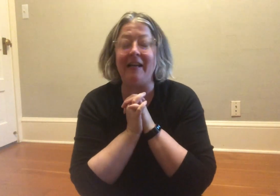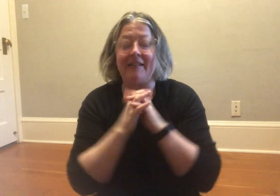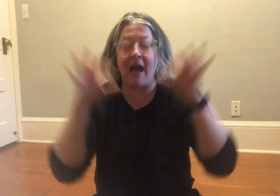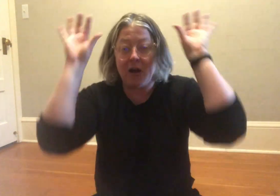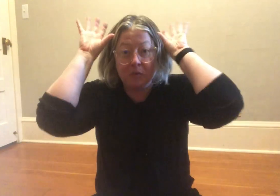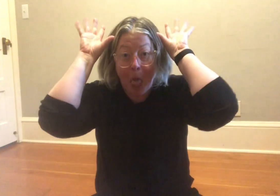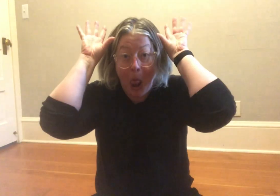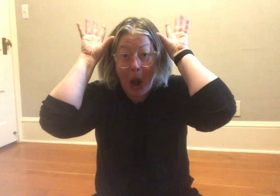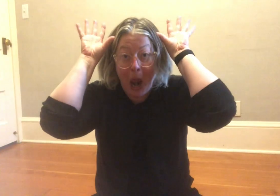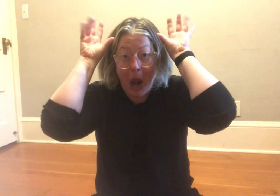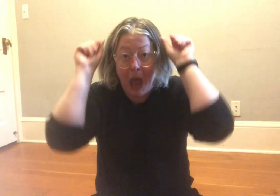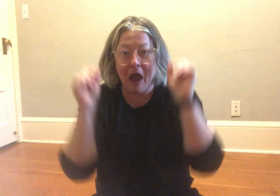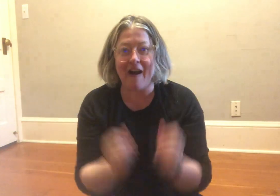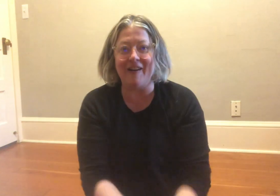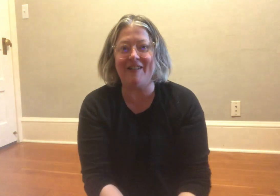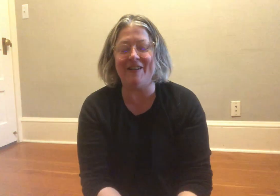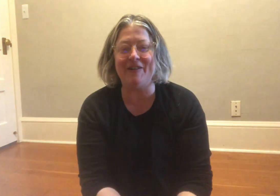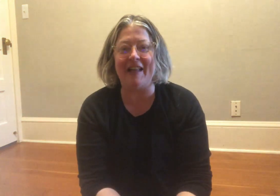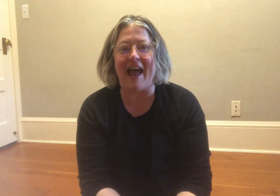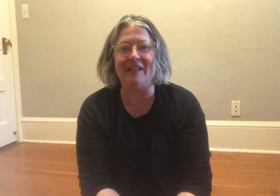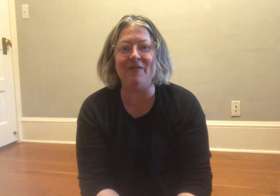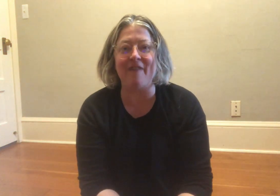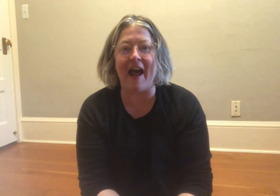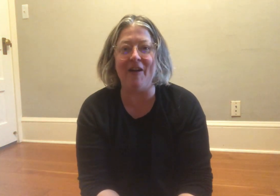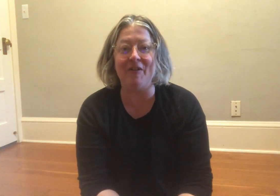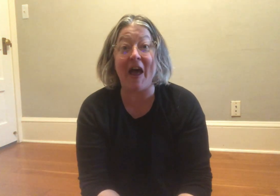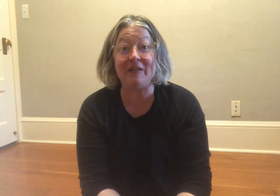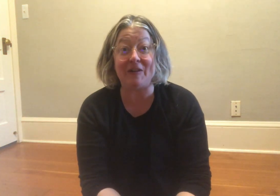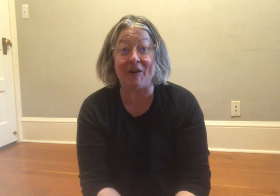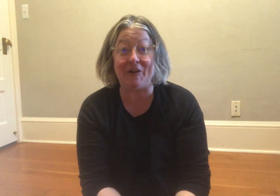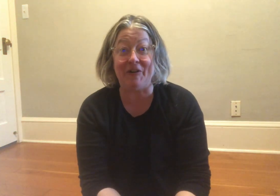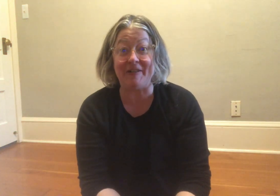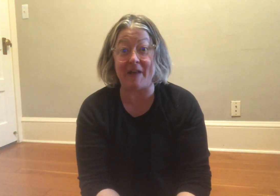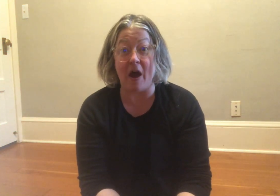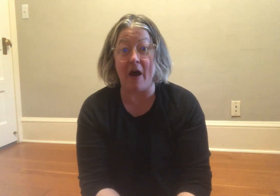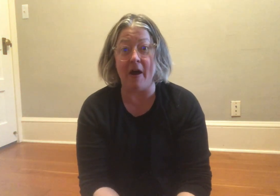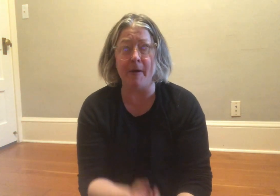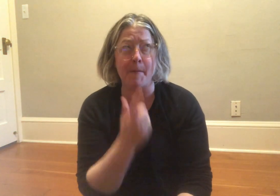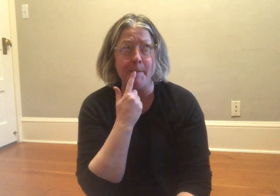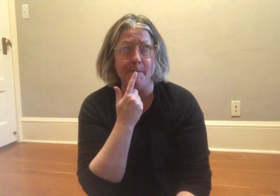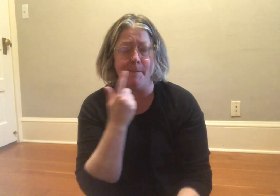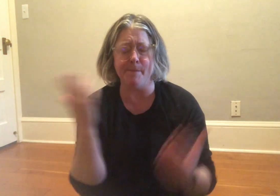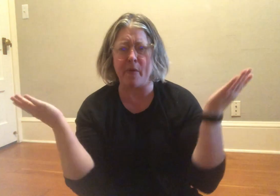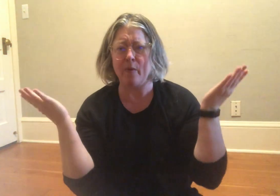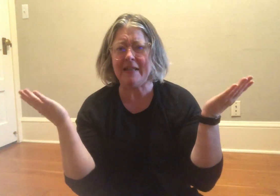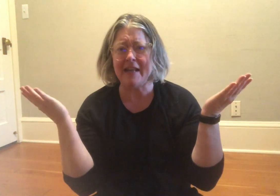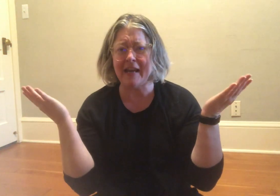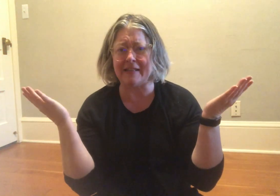sounds. Aren't you glad you found the circle song? Hmm, what's next?